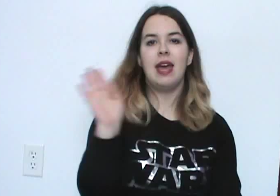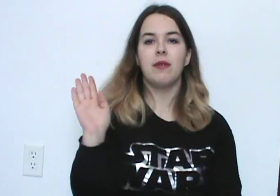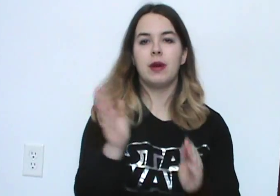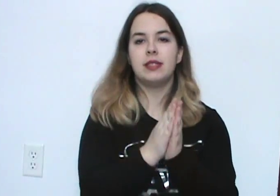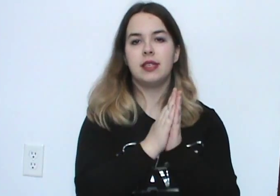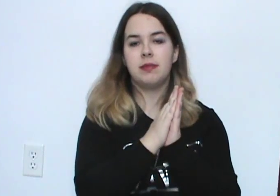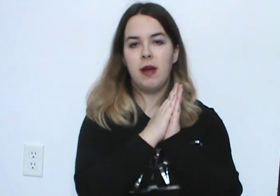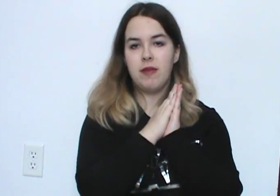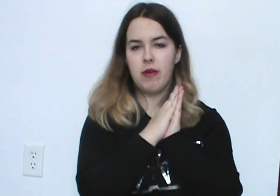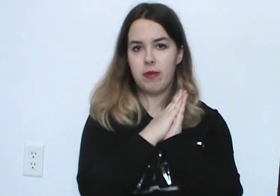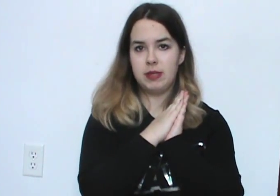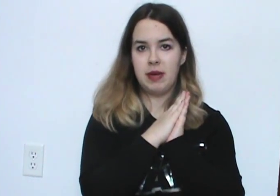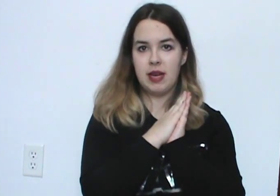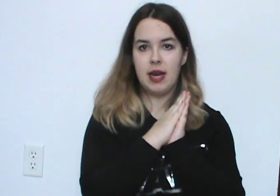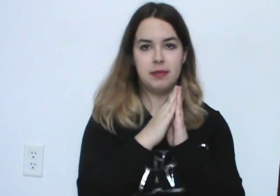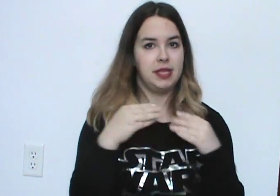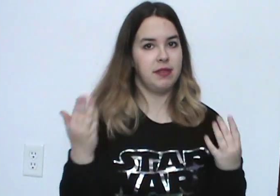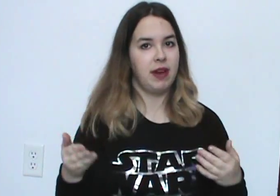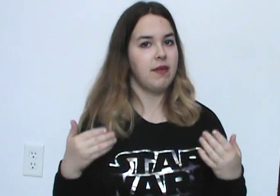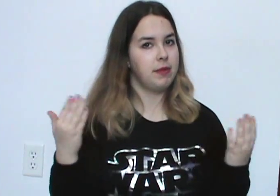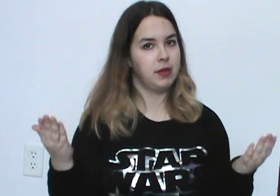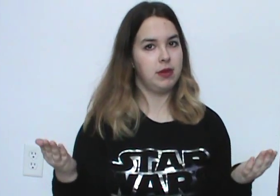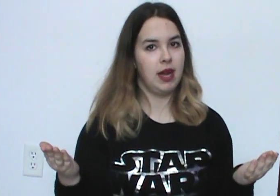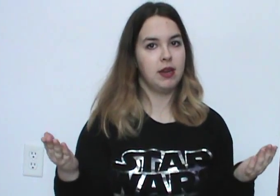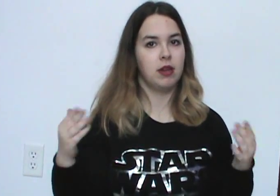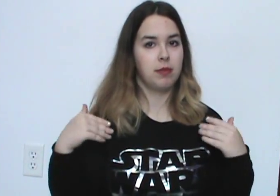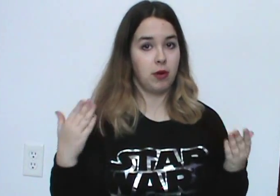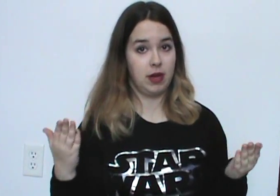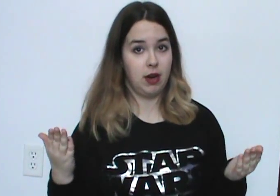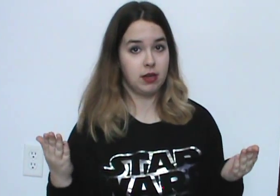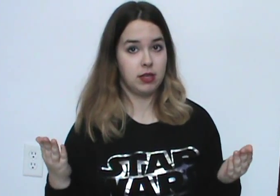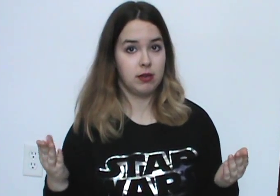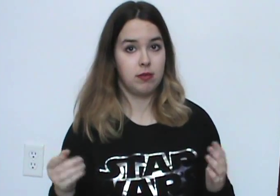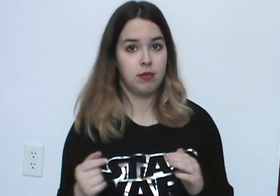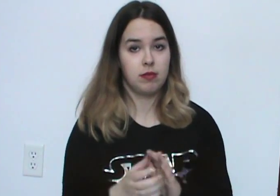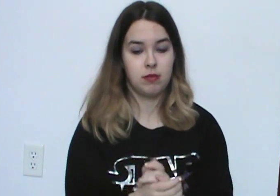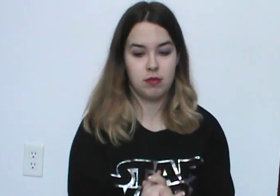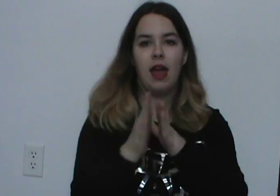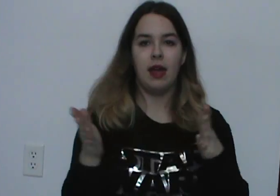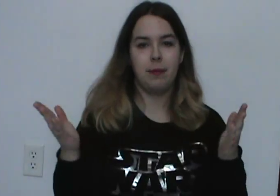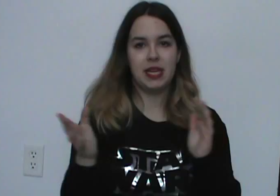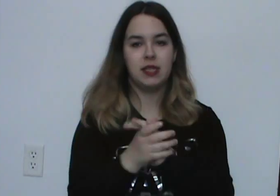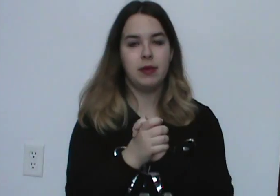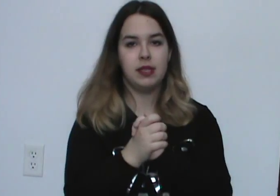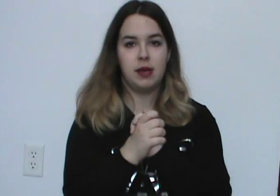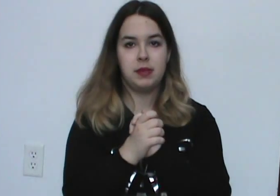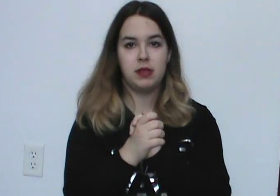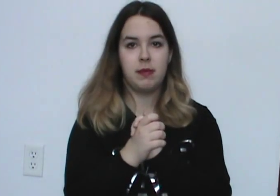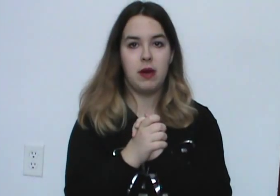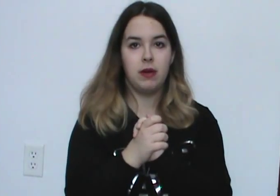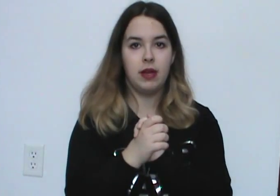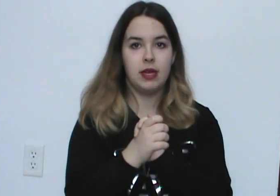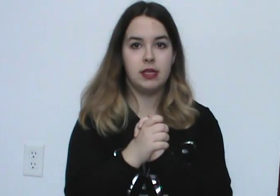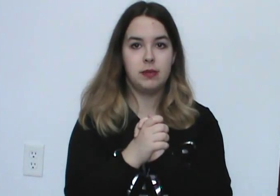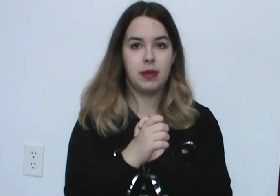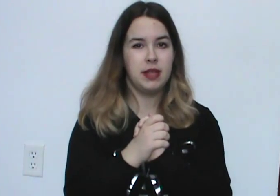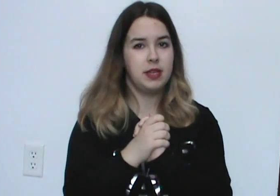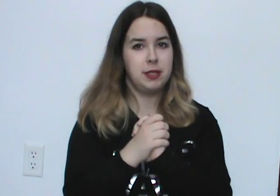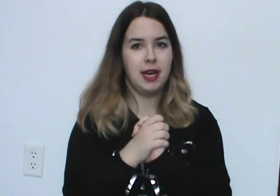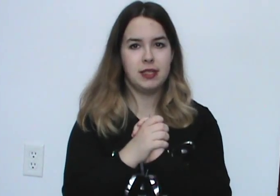Hey everyone, so this is my review on Once Upon a Time, Season 5, Episode 10, called Broken Heart. And basically what this episode is about is with a chance